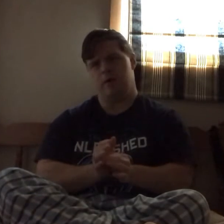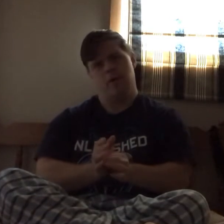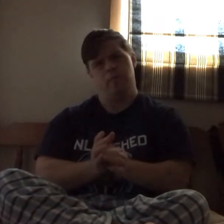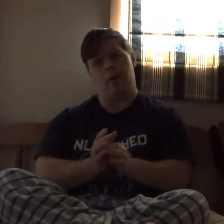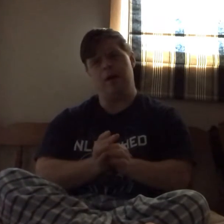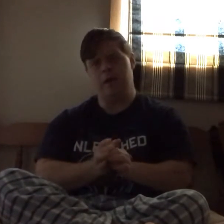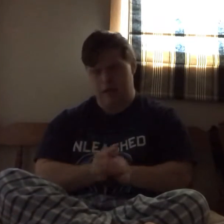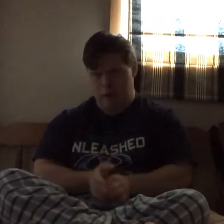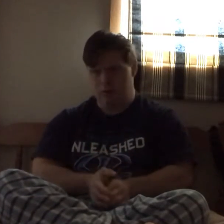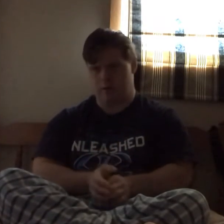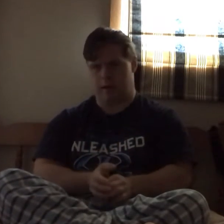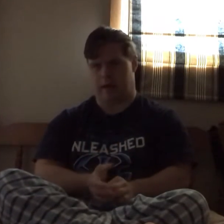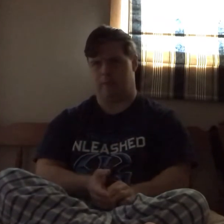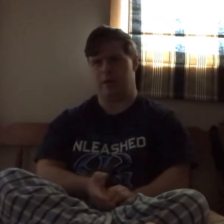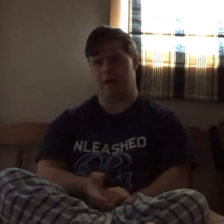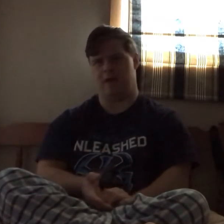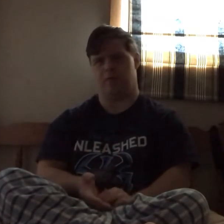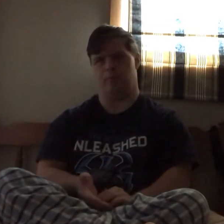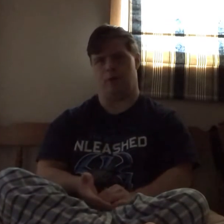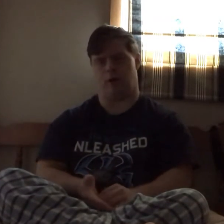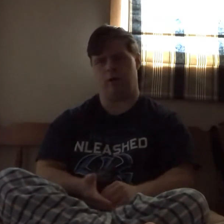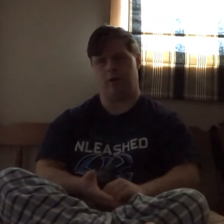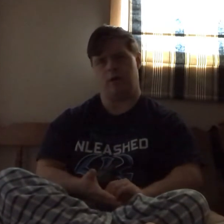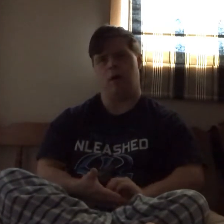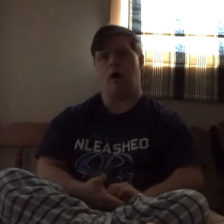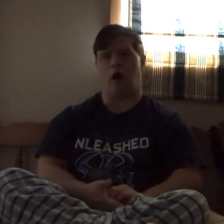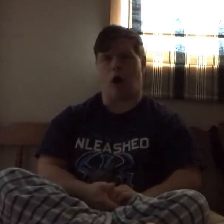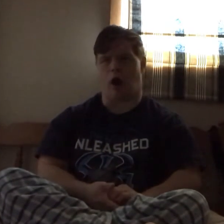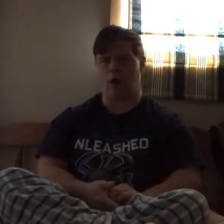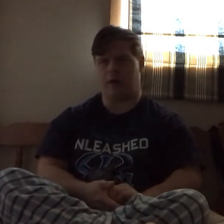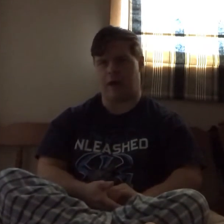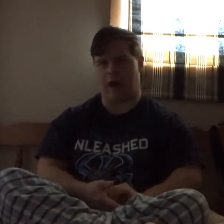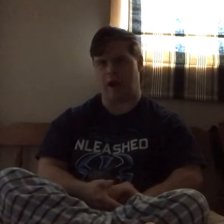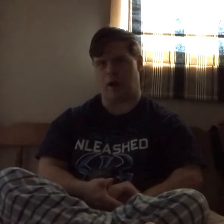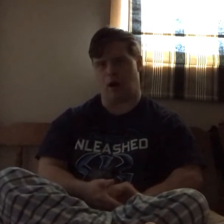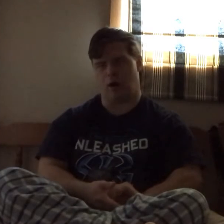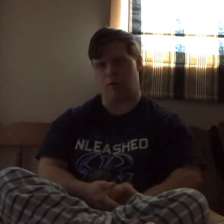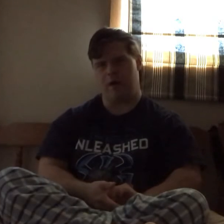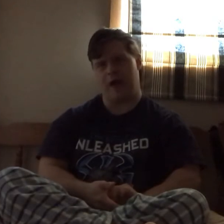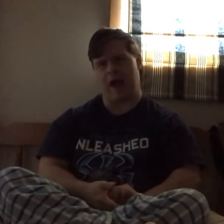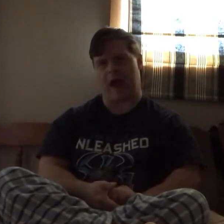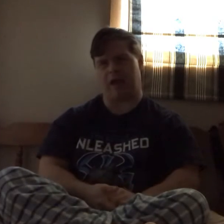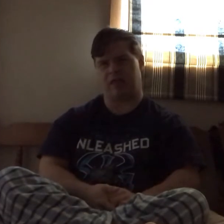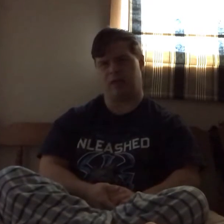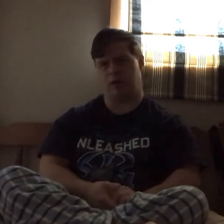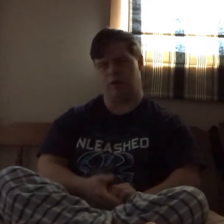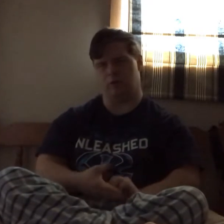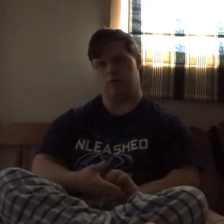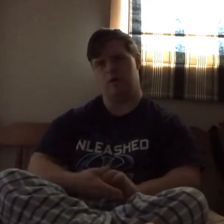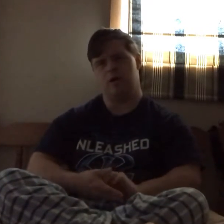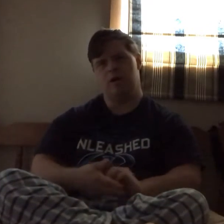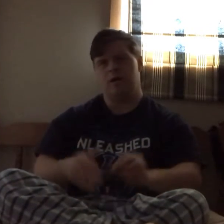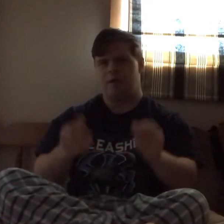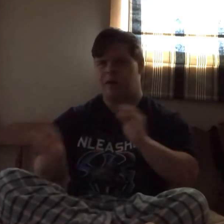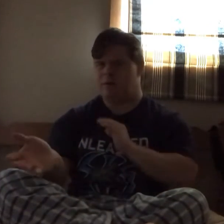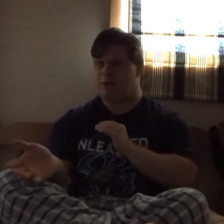My username is markrkox2. Just to